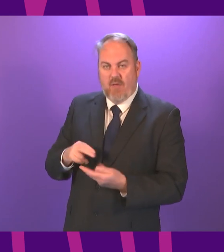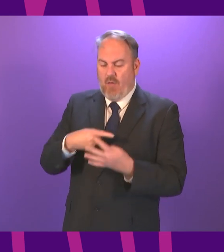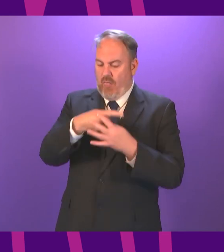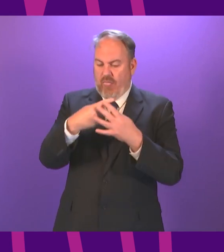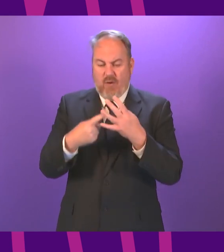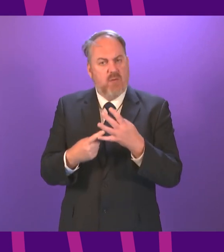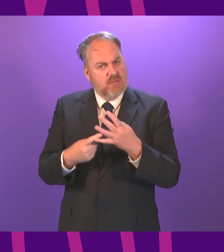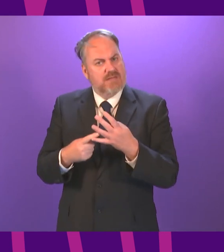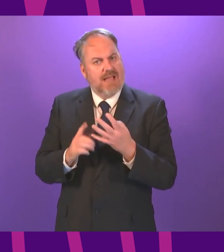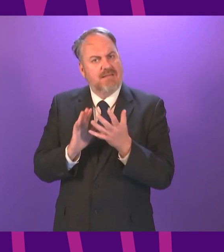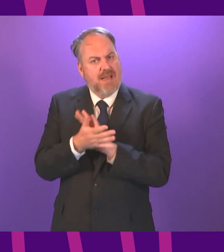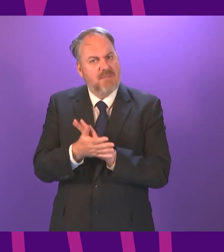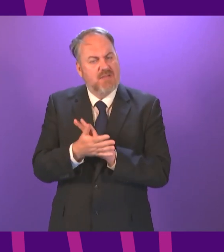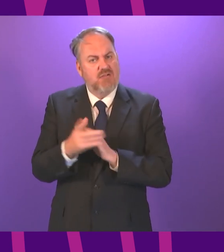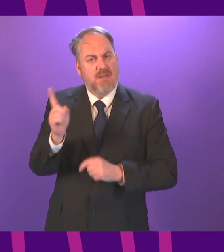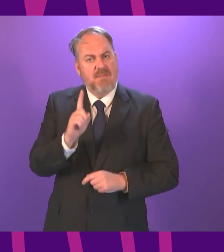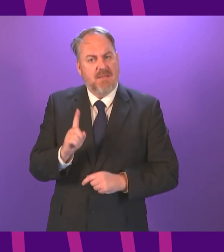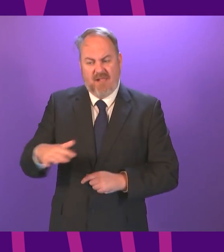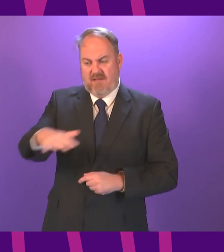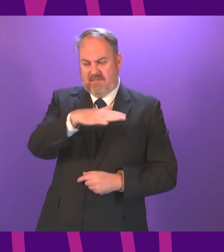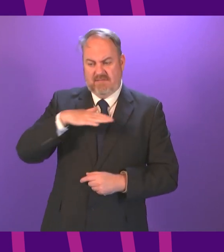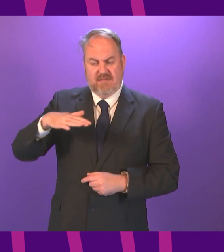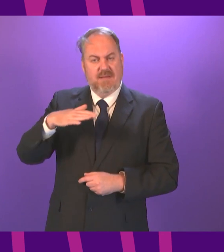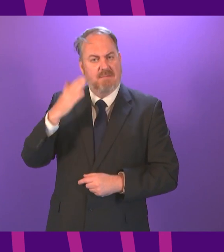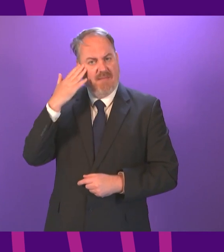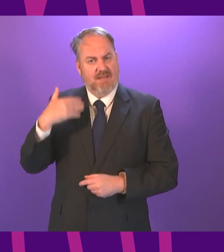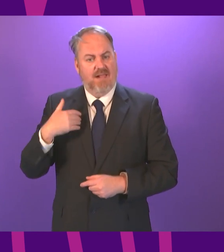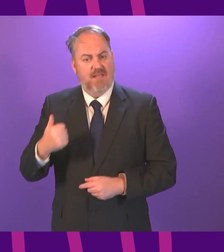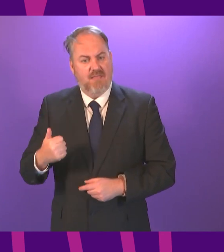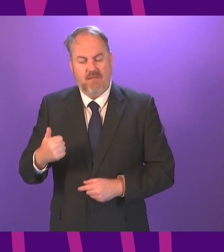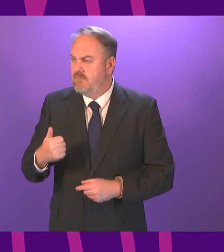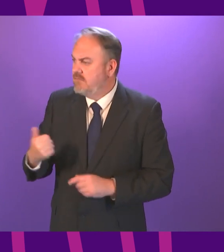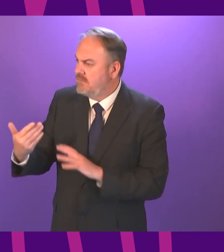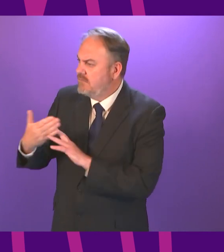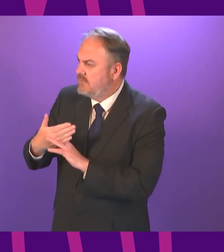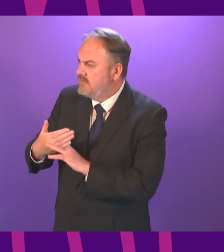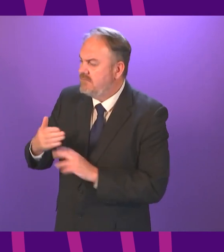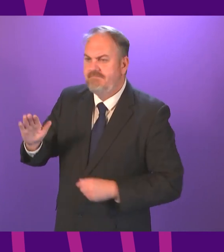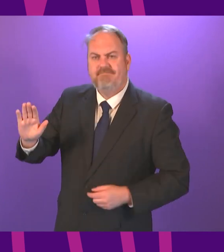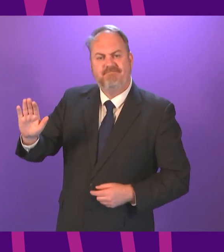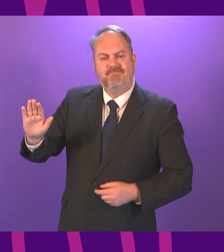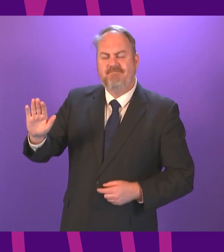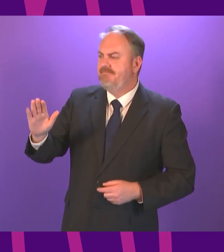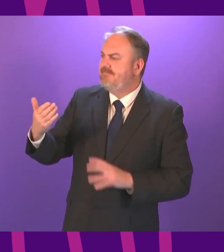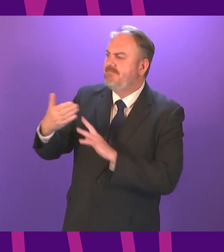mental health and wellbeing impact on our society. that is why, just, I will take them. John Mason.